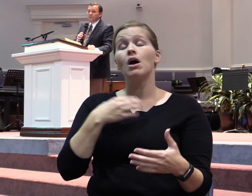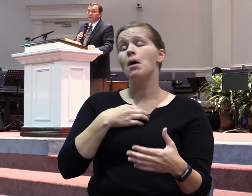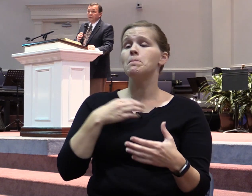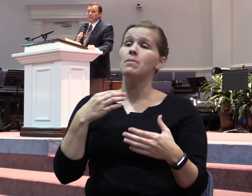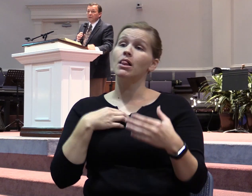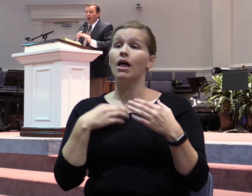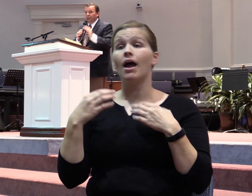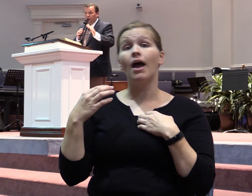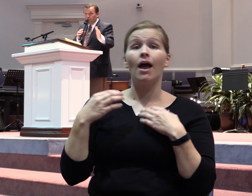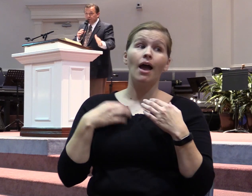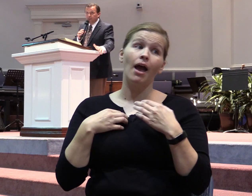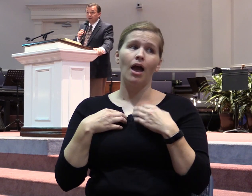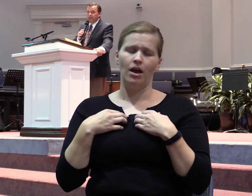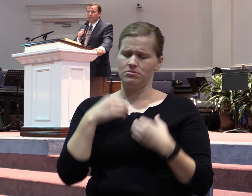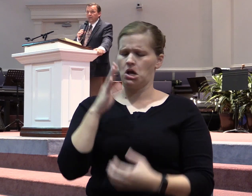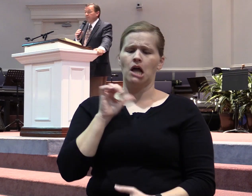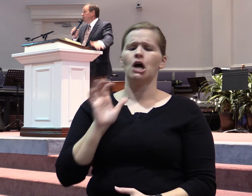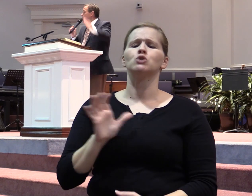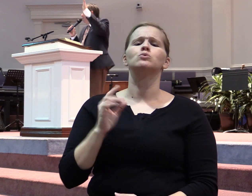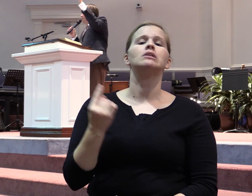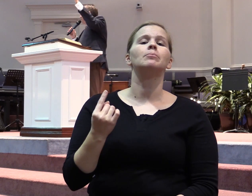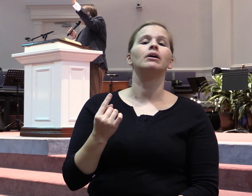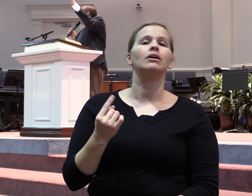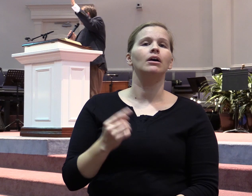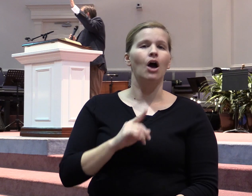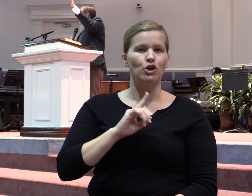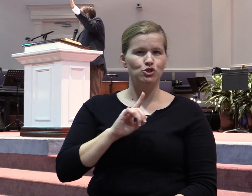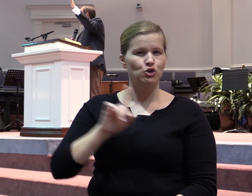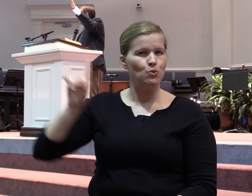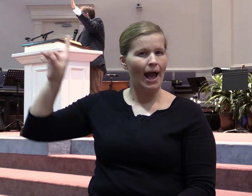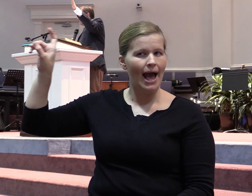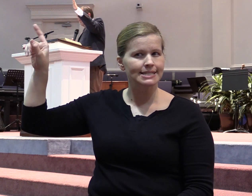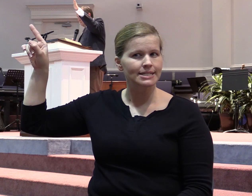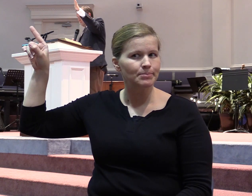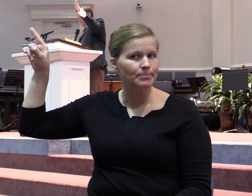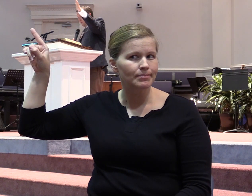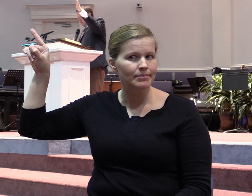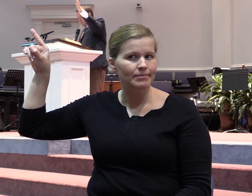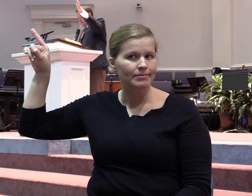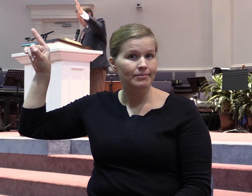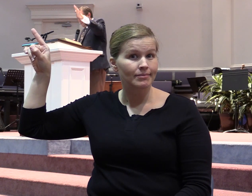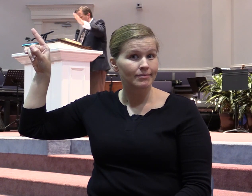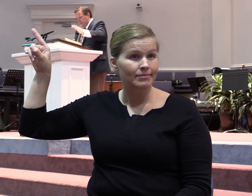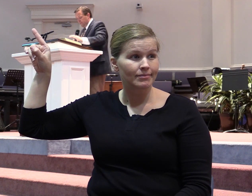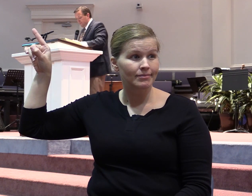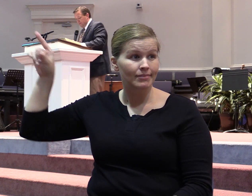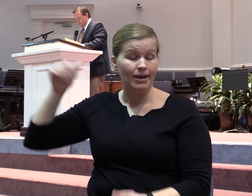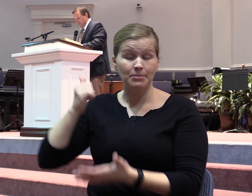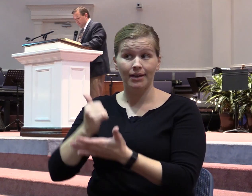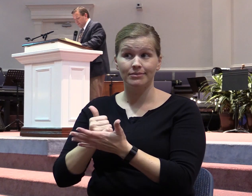about God not doing something, make sure you ask Him to do it. Amen. All right. Amen. God can do